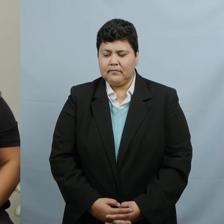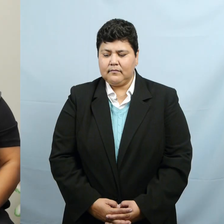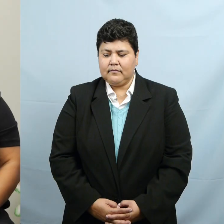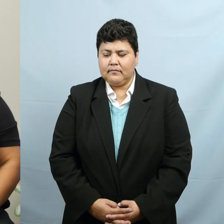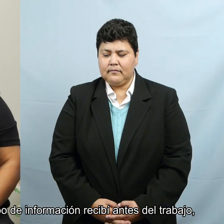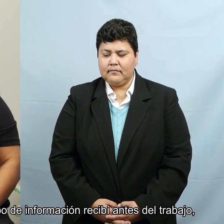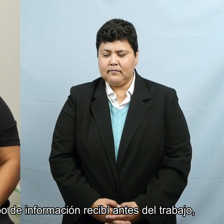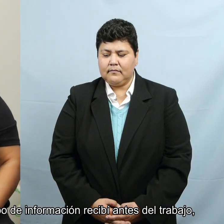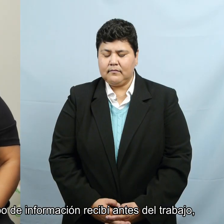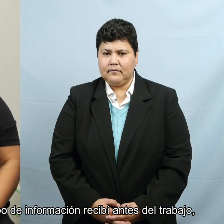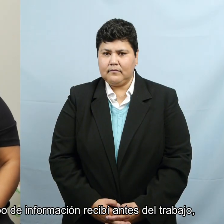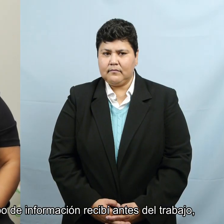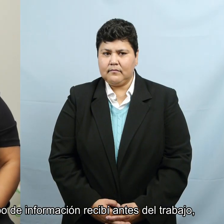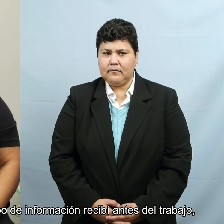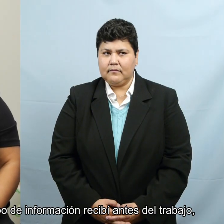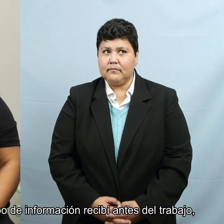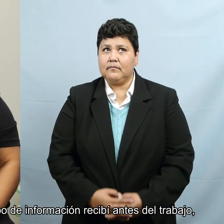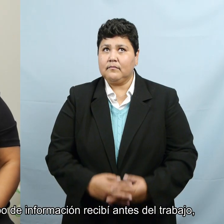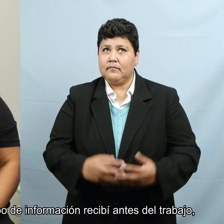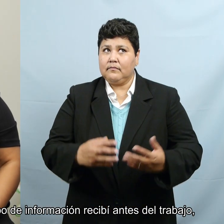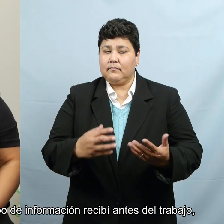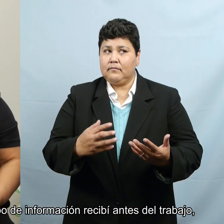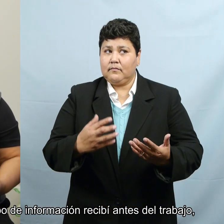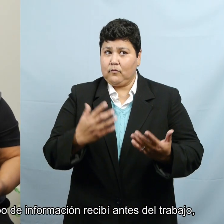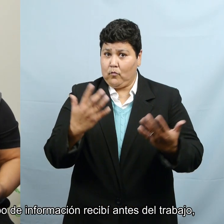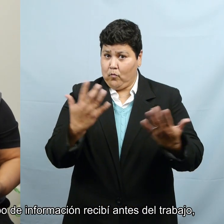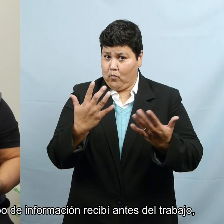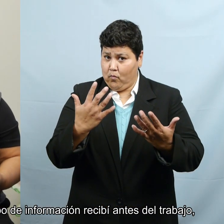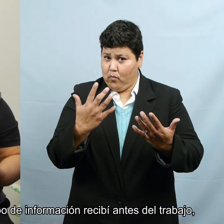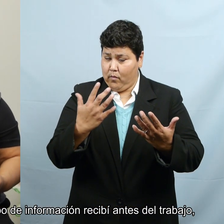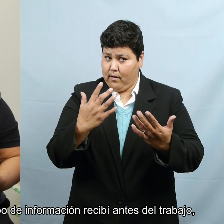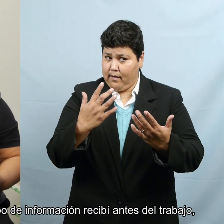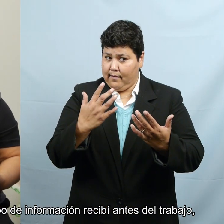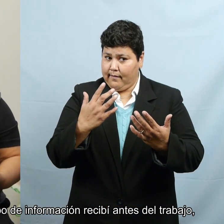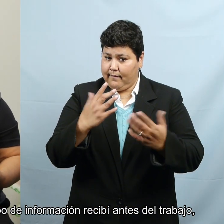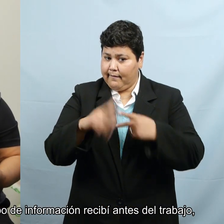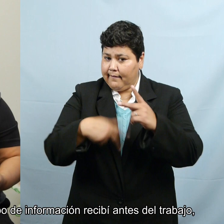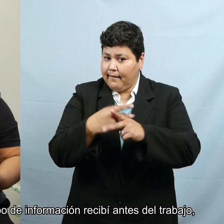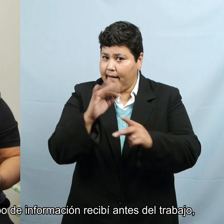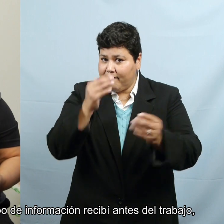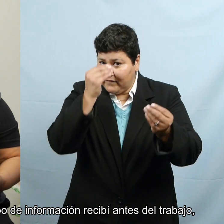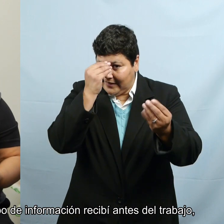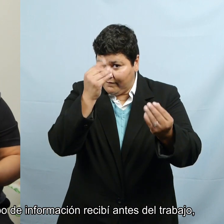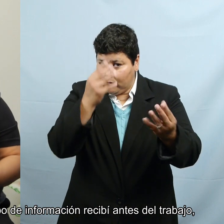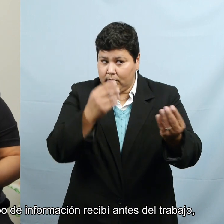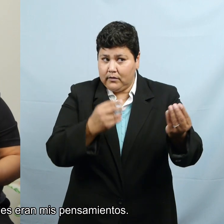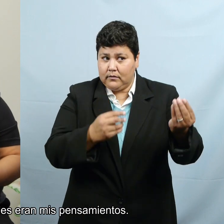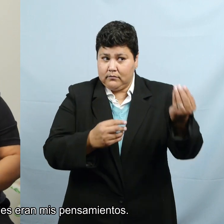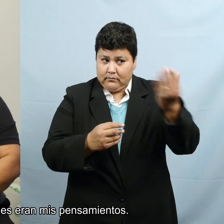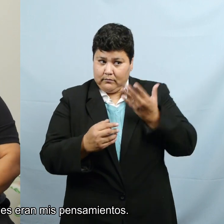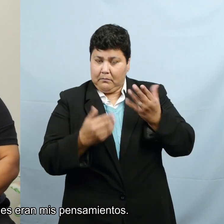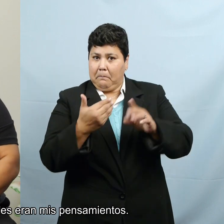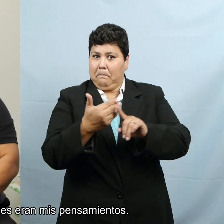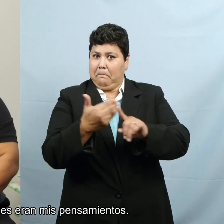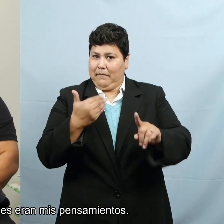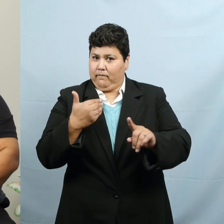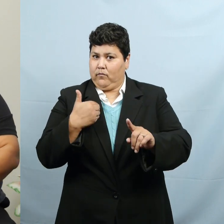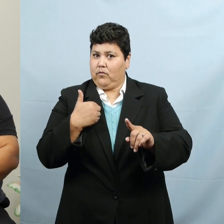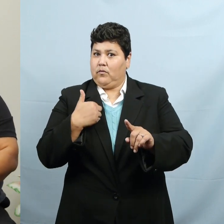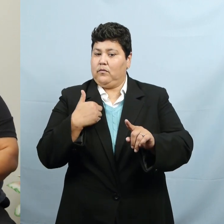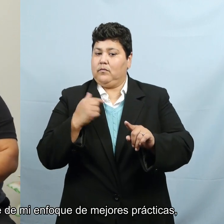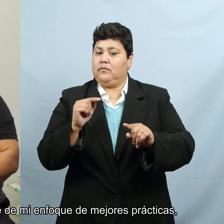Okay, so what type of information did I receive prior to going into the assignment and what were my thoughts?